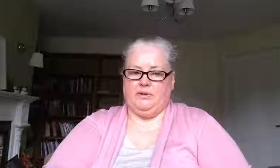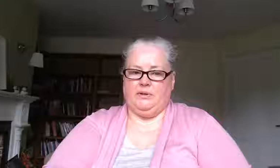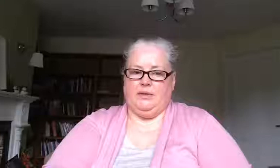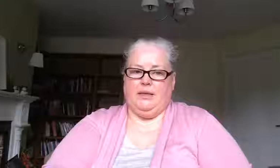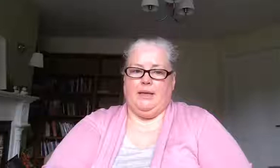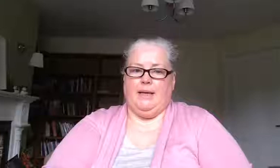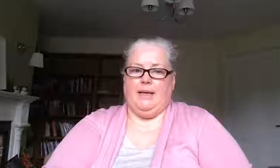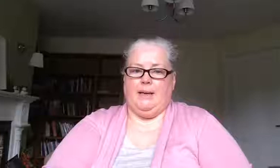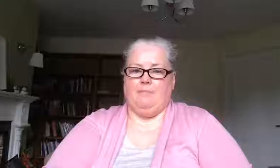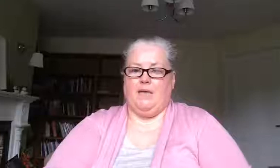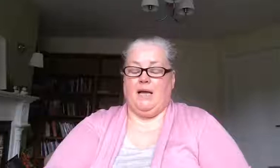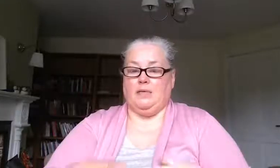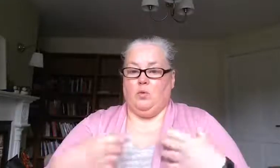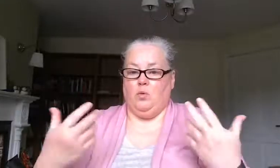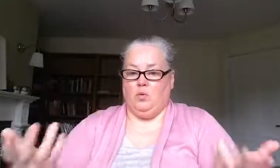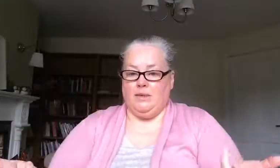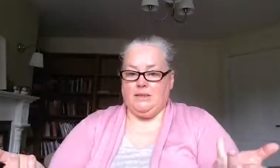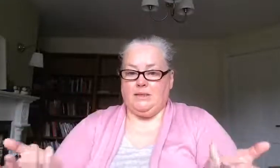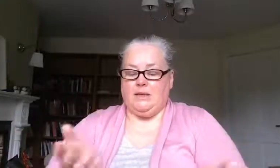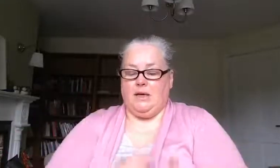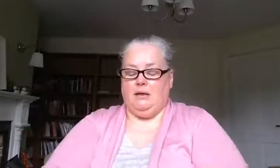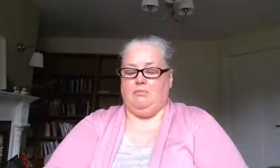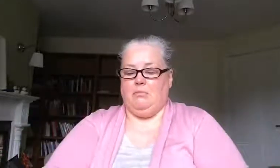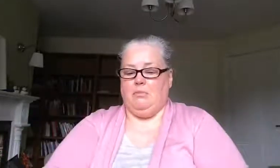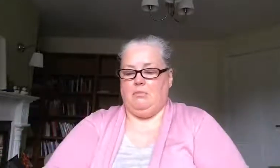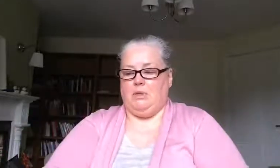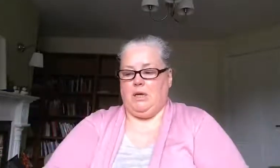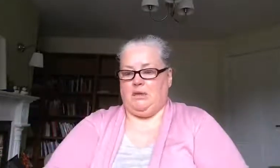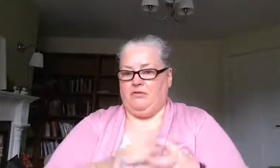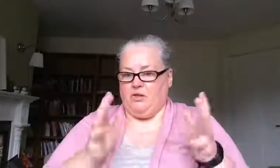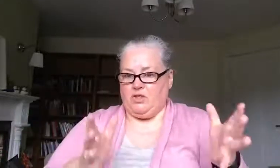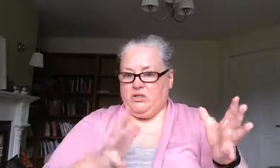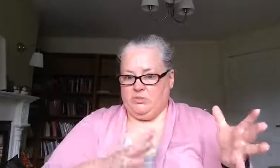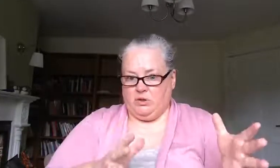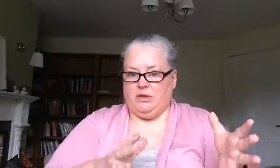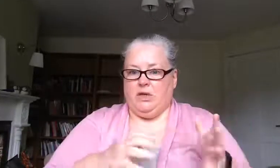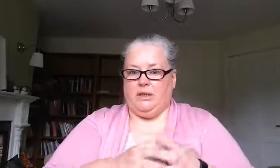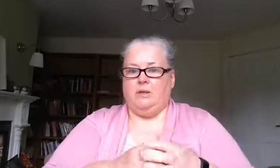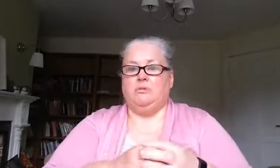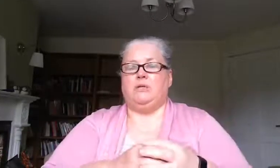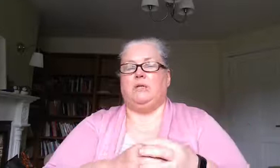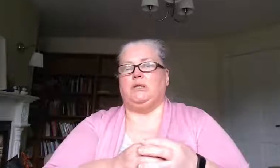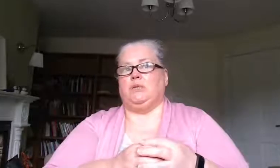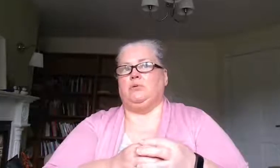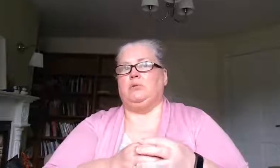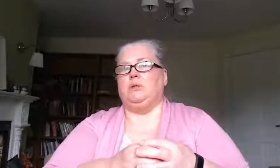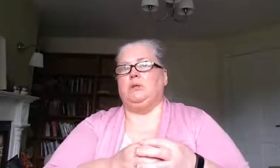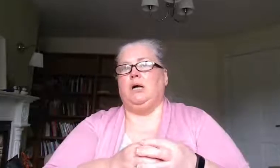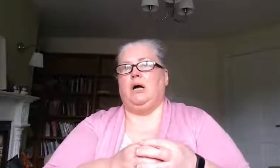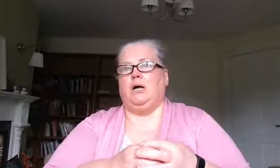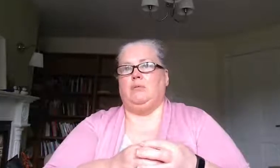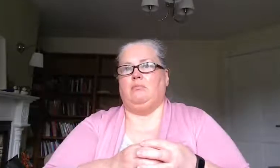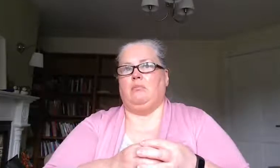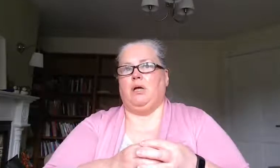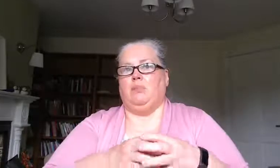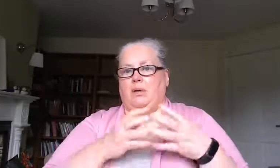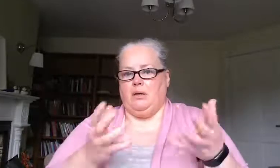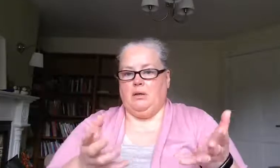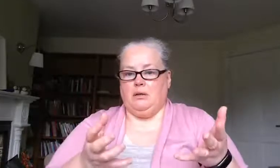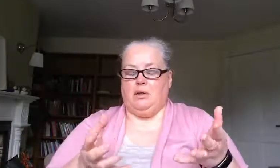um as always um at the first of the month i usually do um a blog i